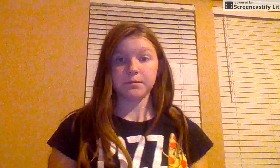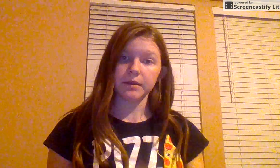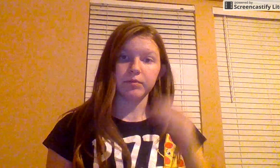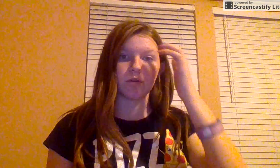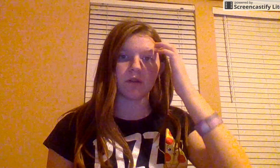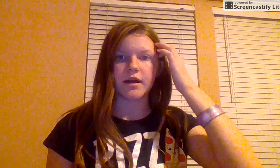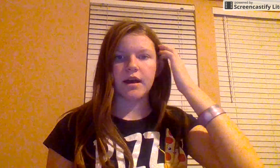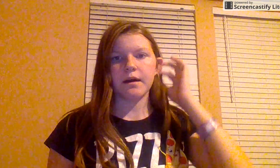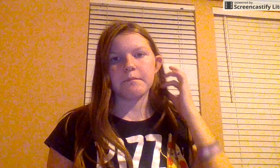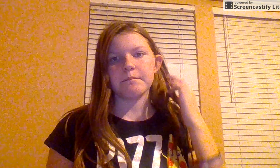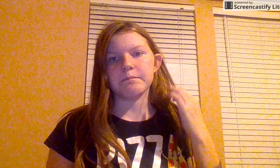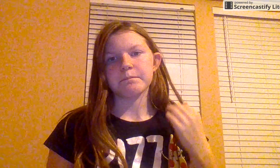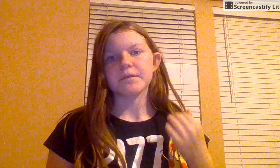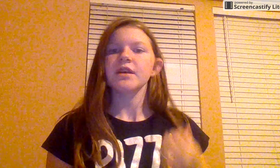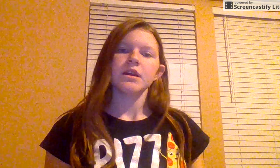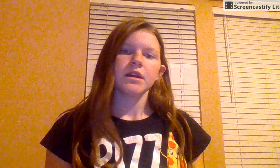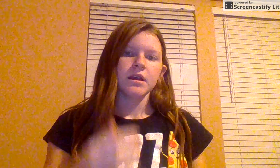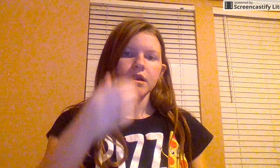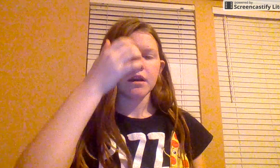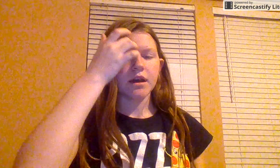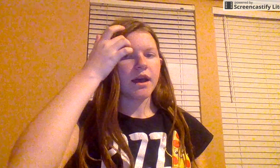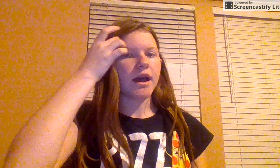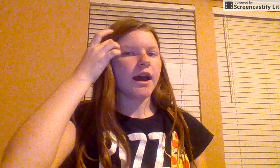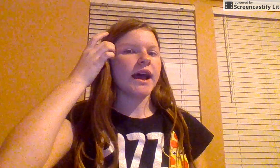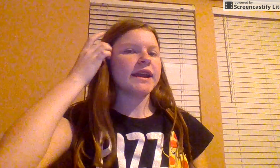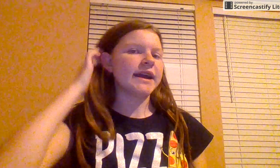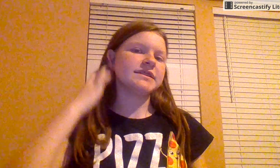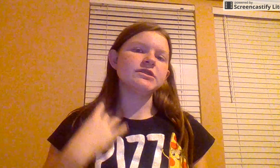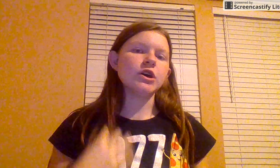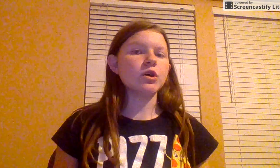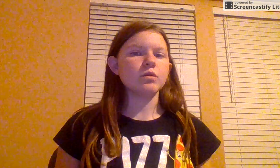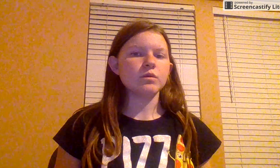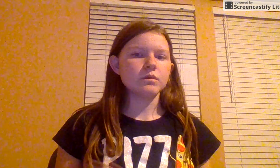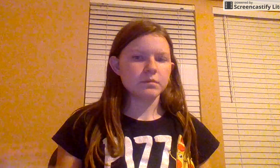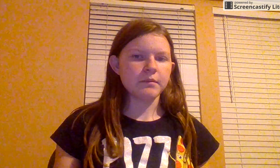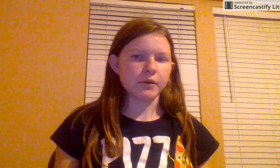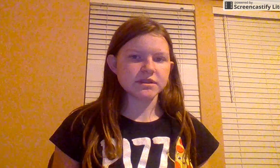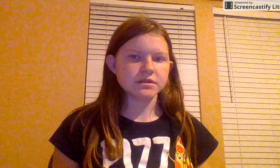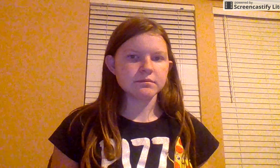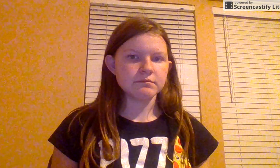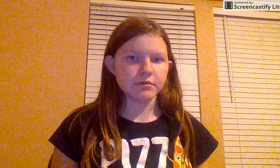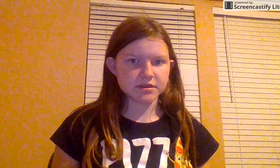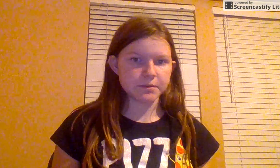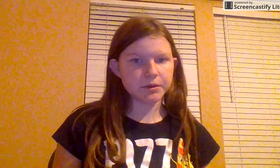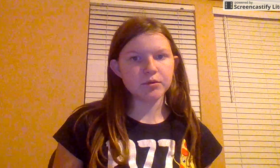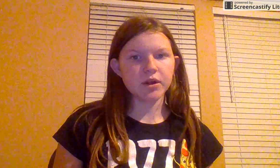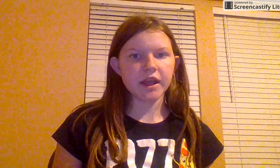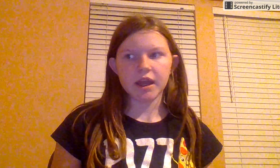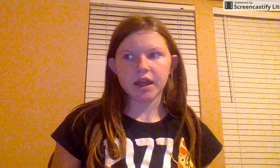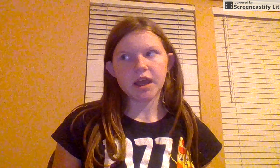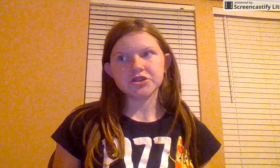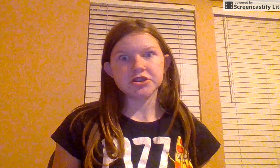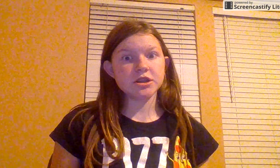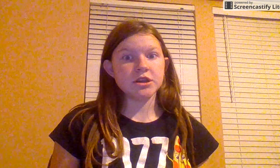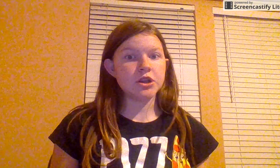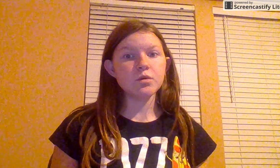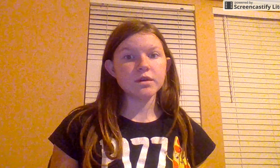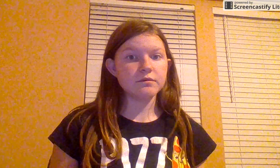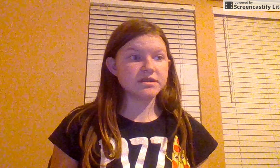people. Um, I, I didn't know most, most of the people. I, I, I just didn't know, and it was an